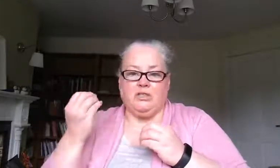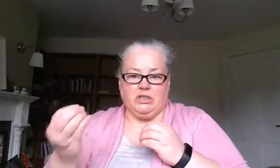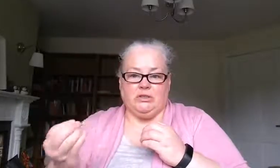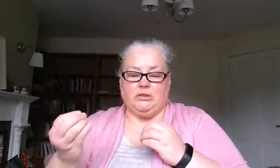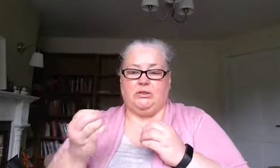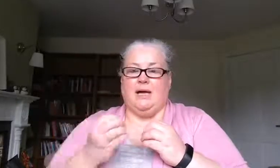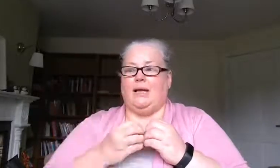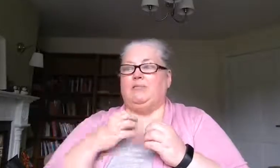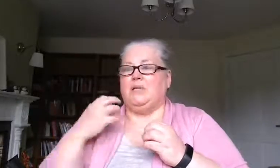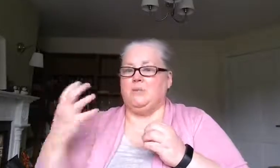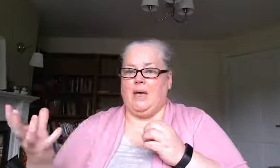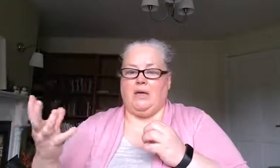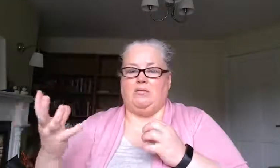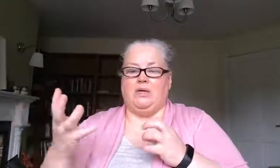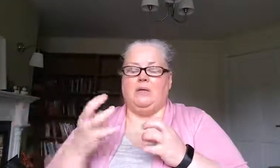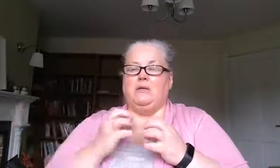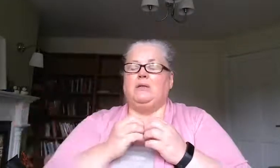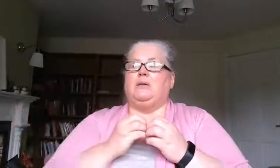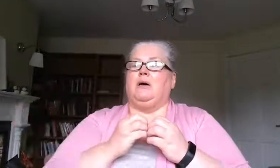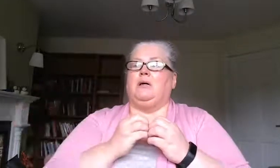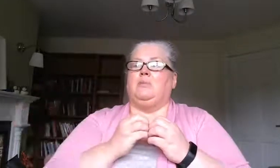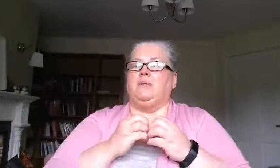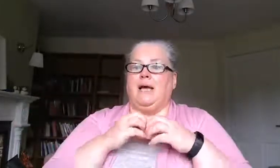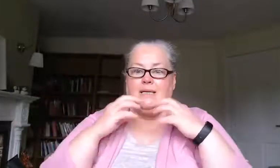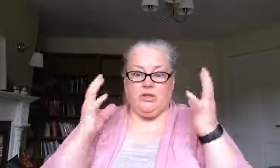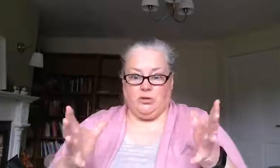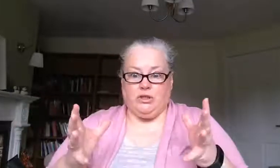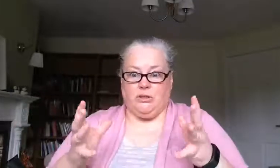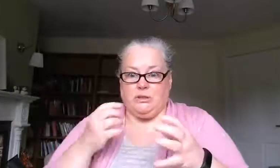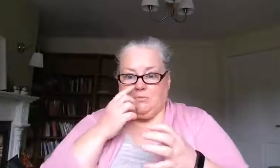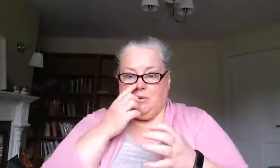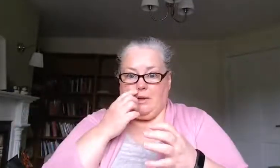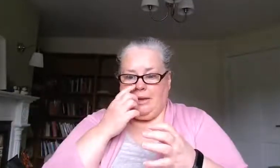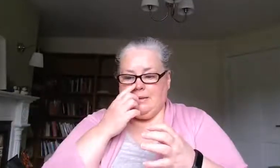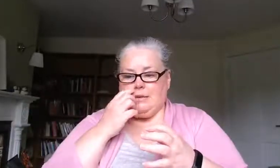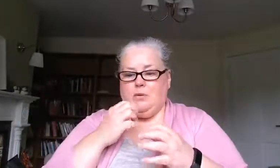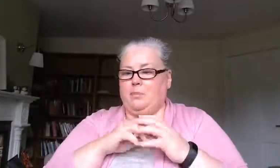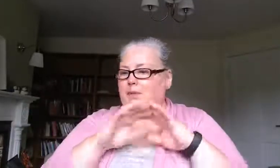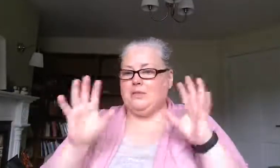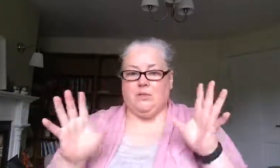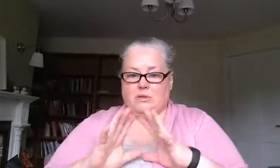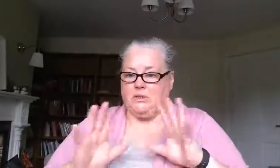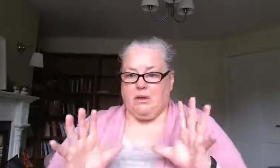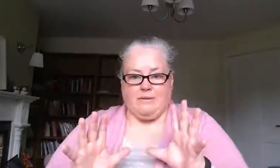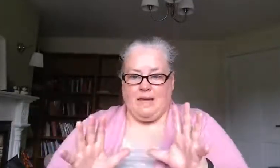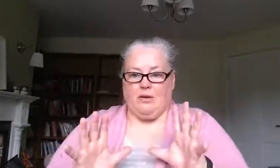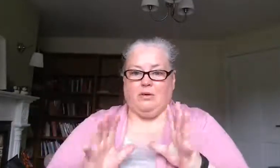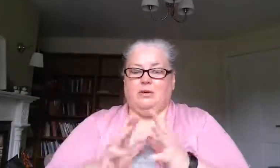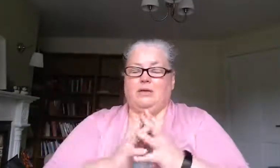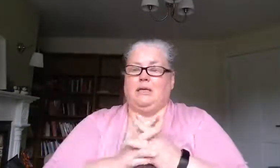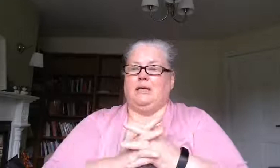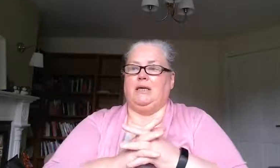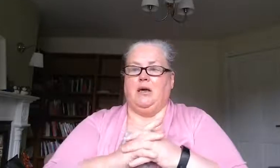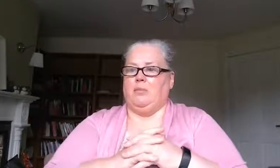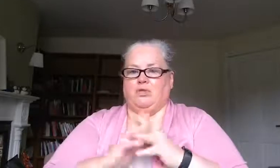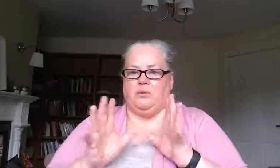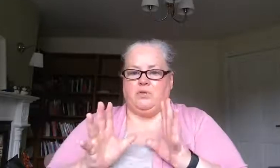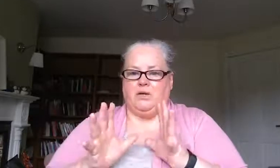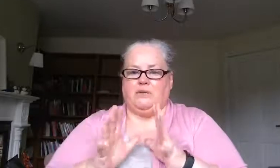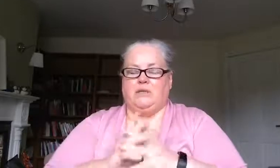children and misbehaving um that it's your okay so please don't start there and think yeah my child must have that